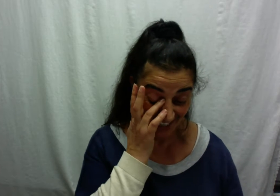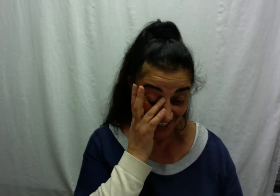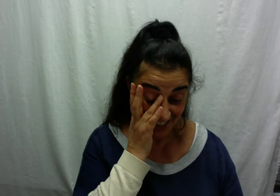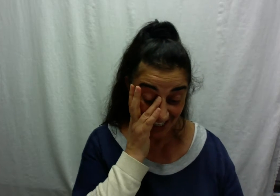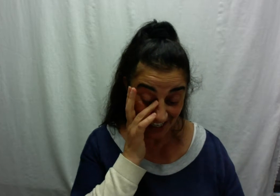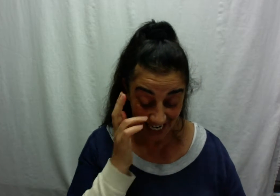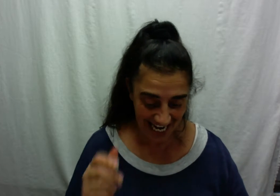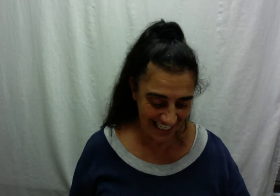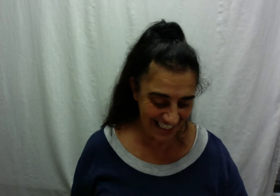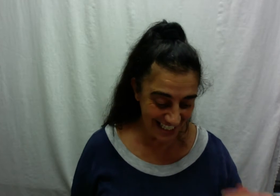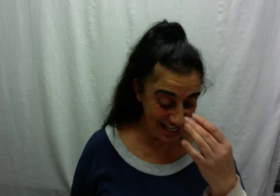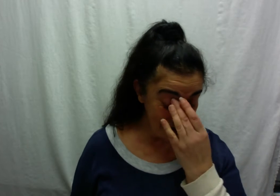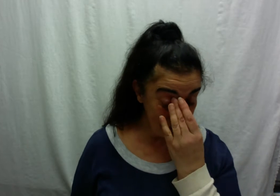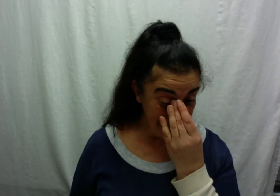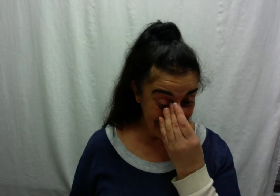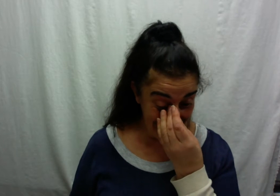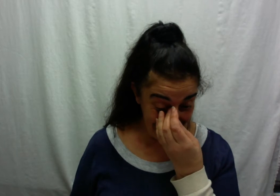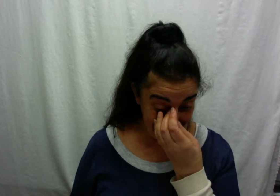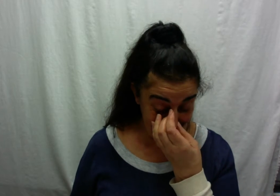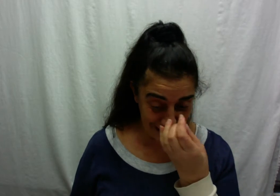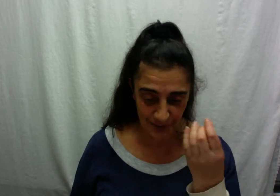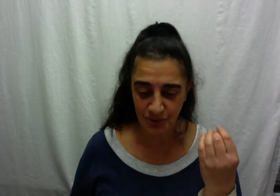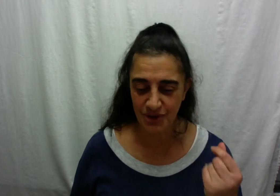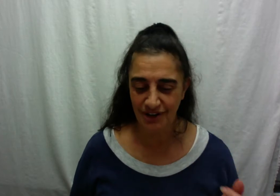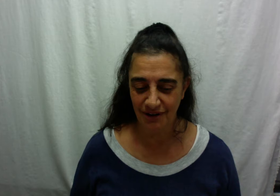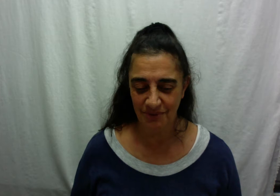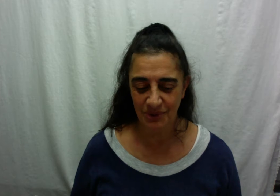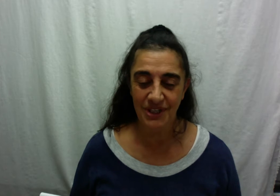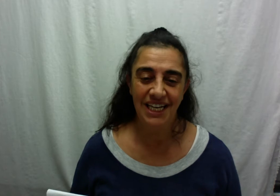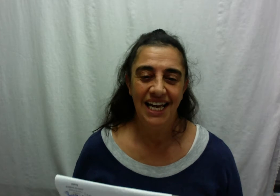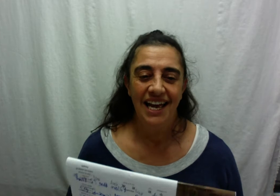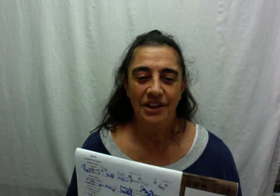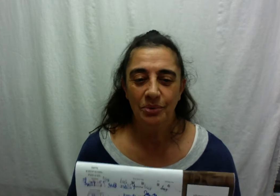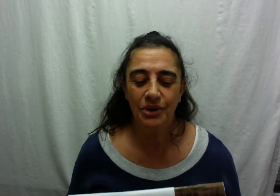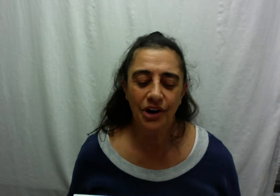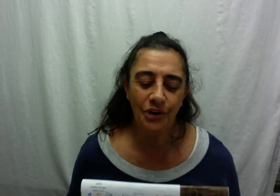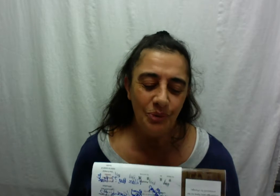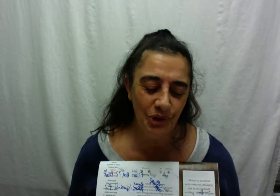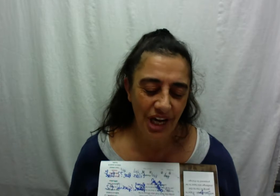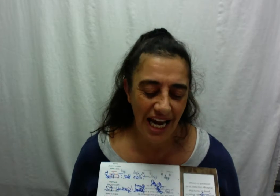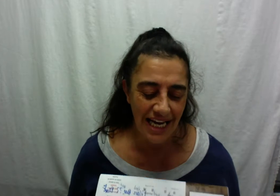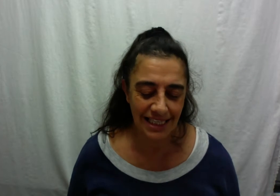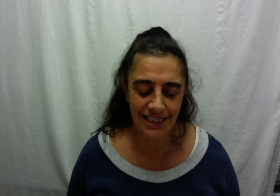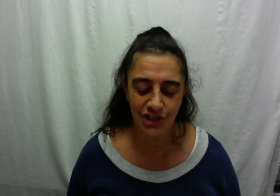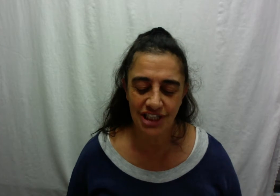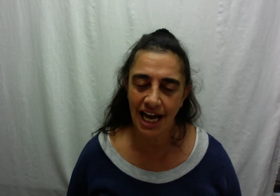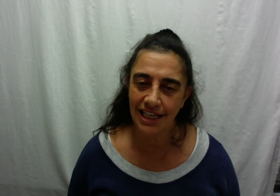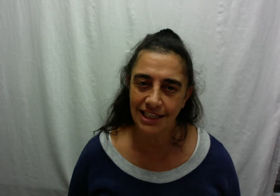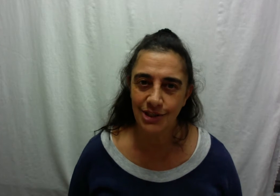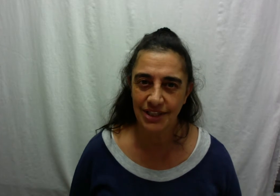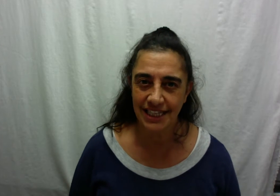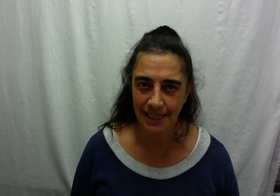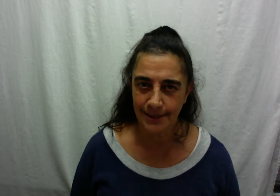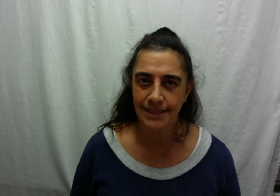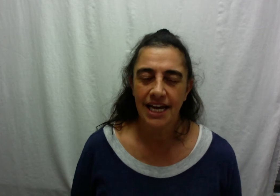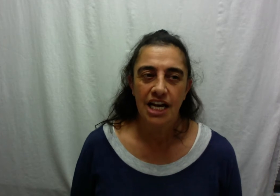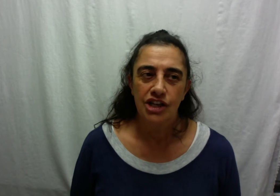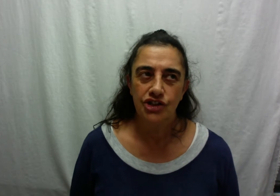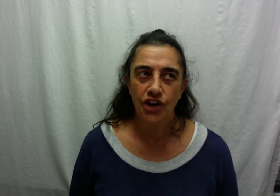all right so monday is wood on wood the wood on wood is your talents your skills so